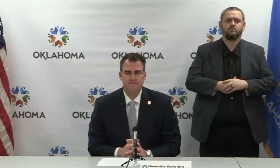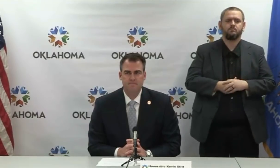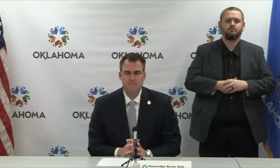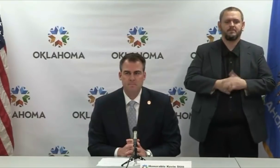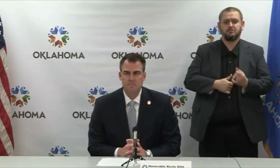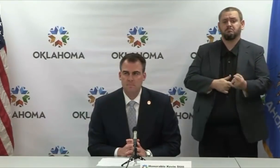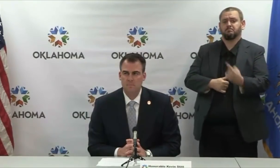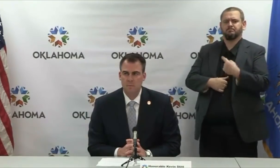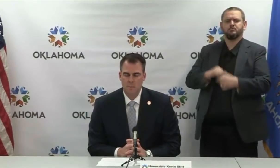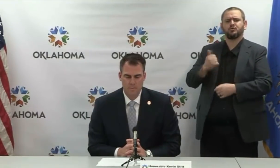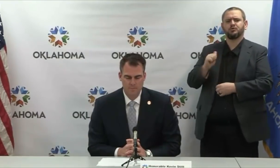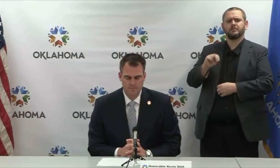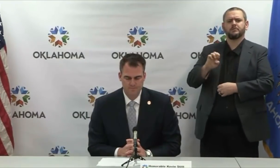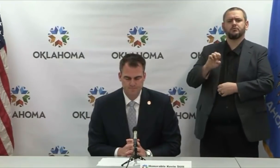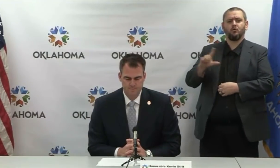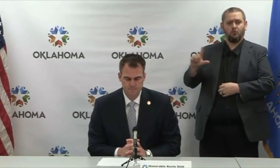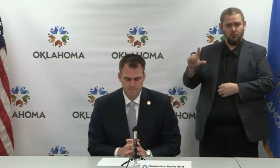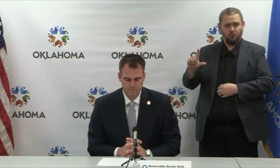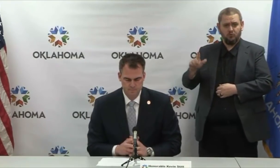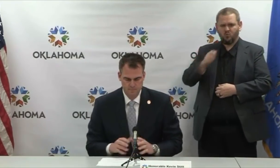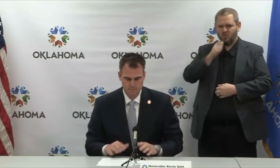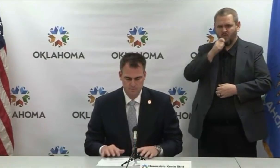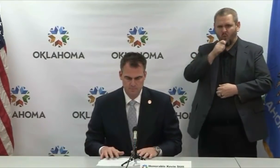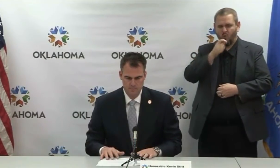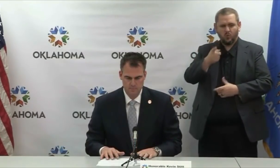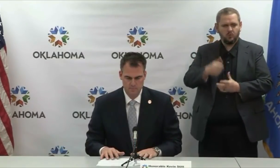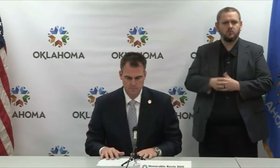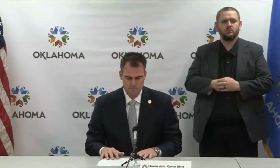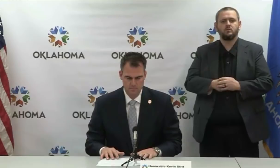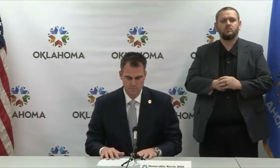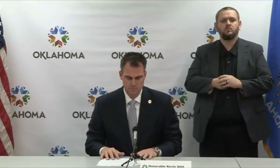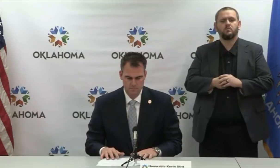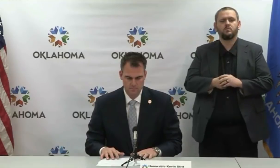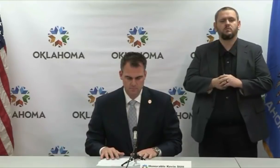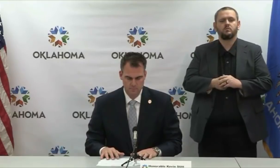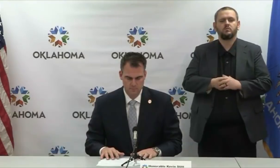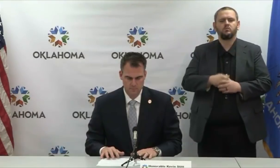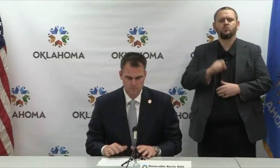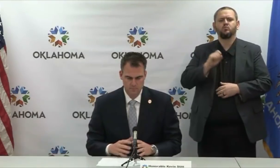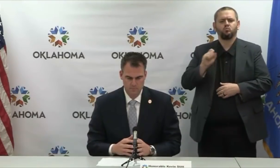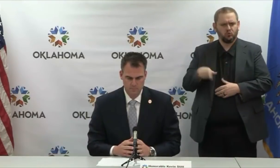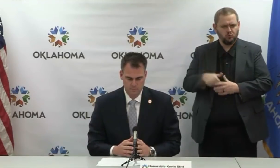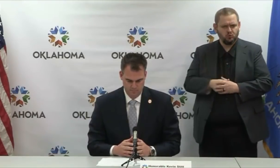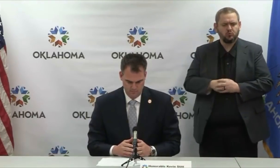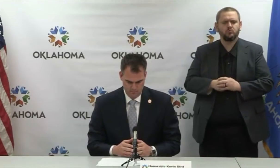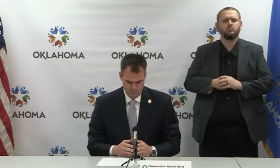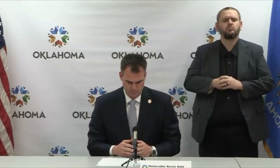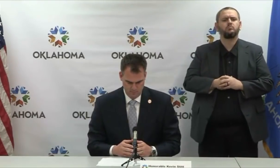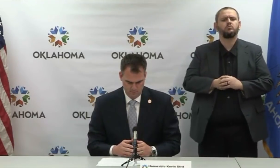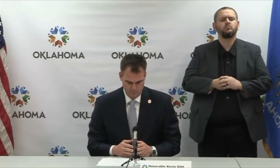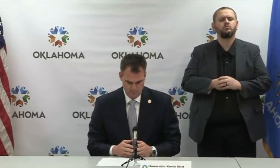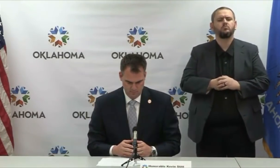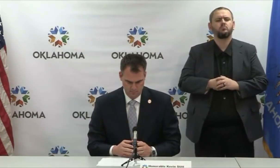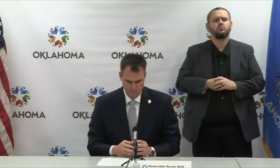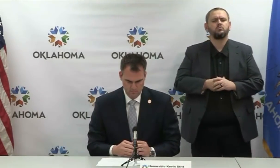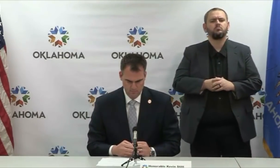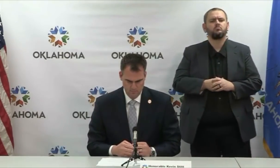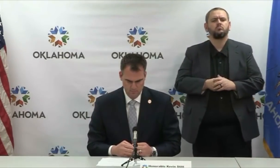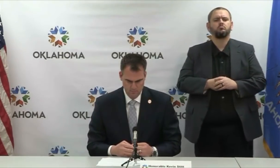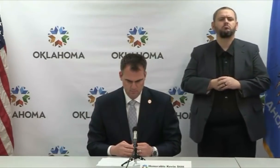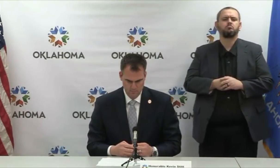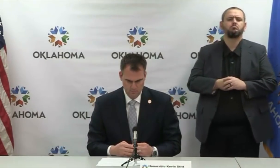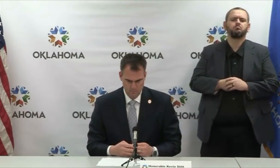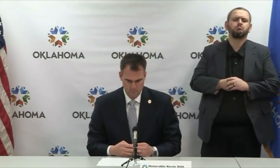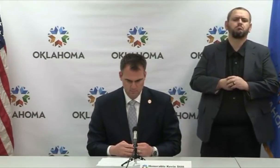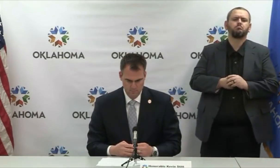My question is, there's a perception that some of the early tests were reserved for those with